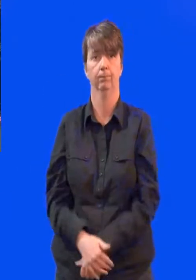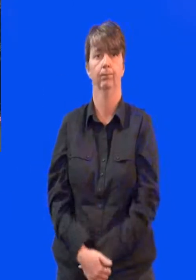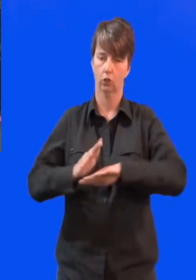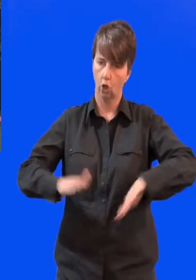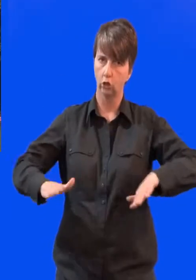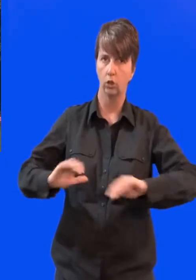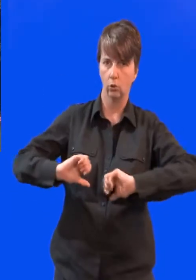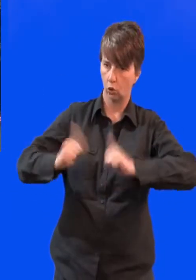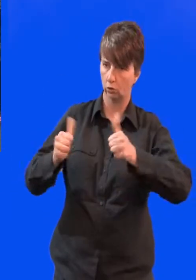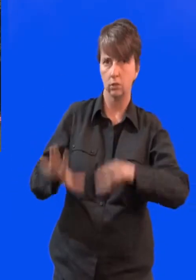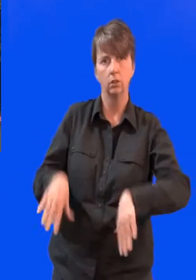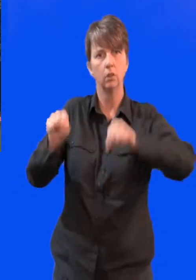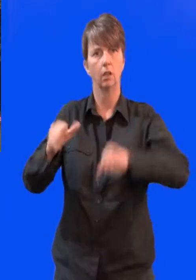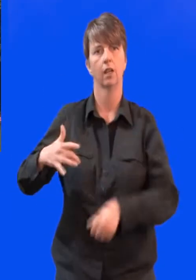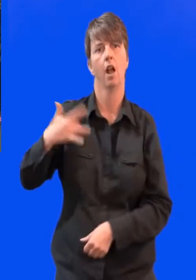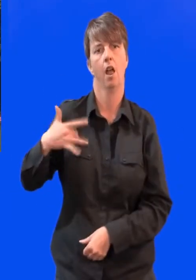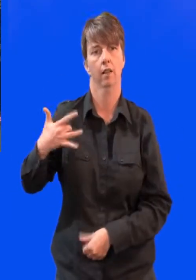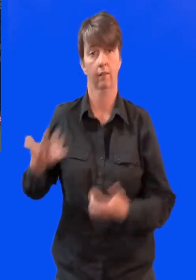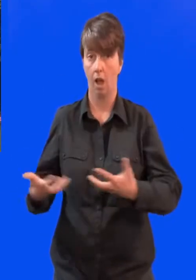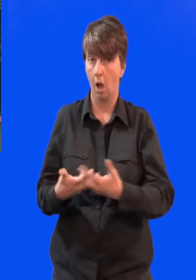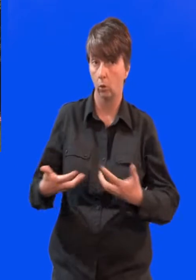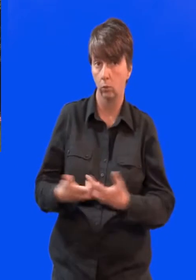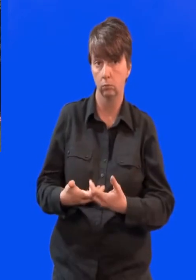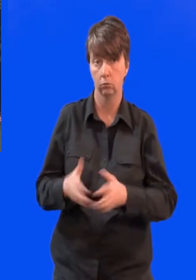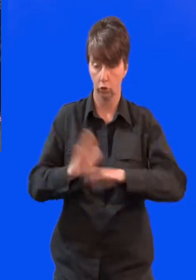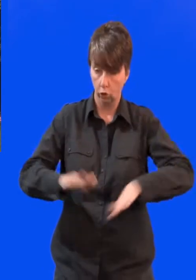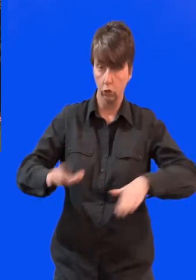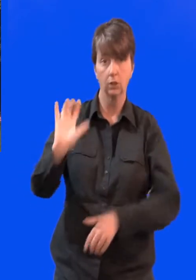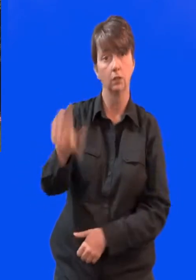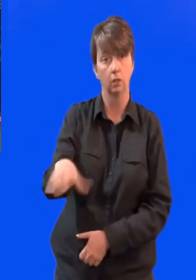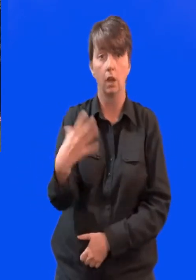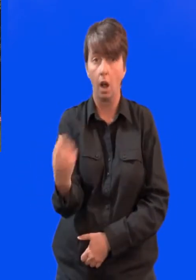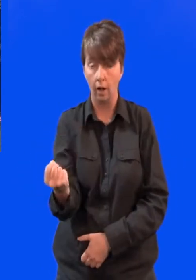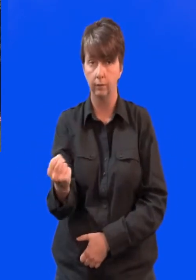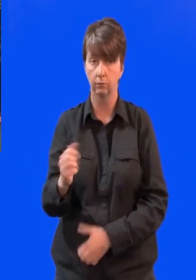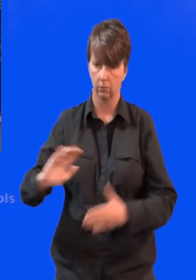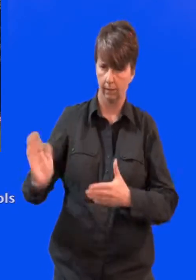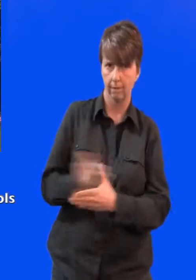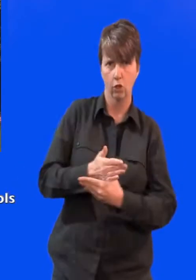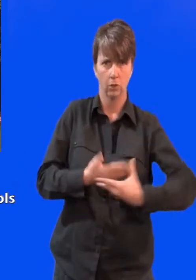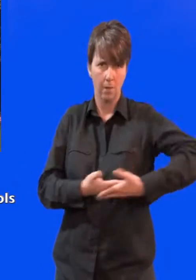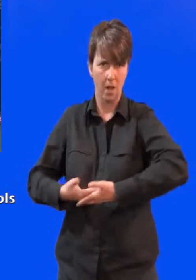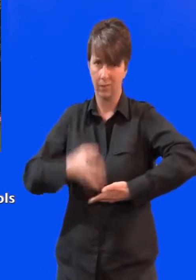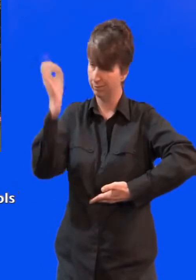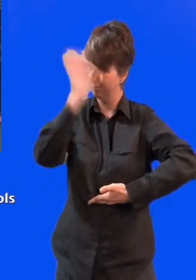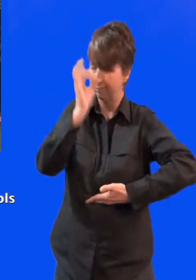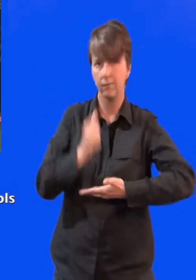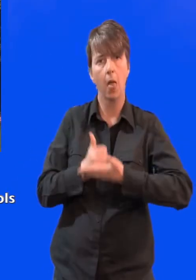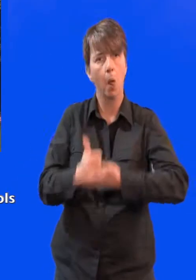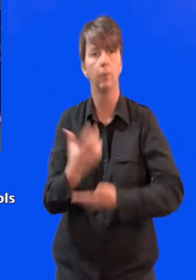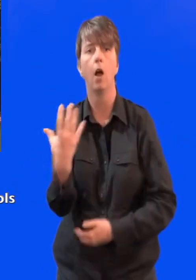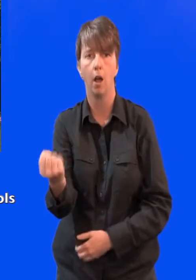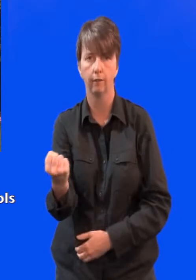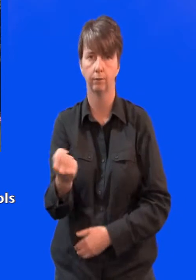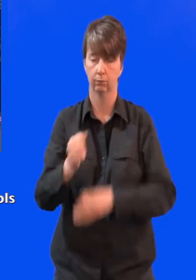Children to have the best start in life. Our council runs things like children centres so kids can get a good start in life. Helps new